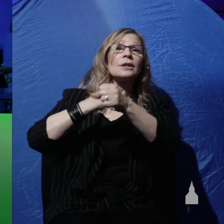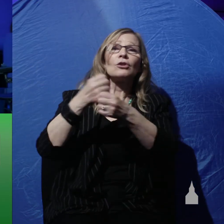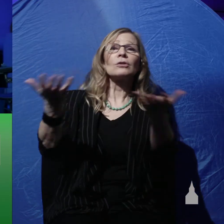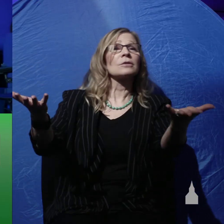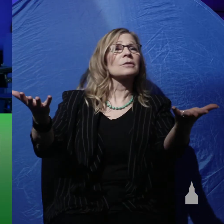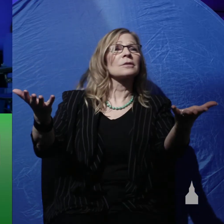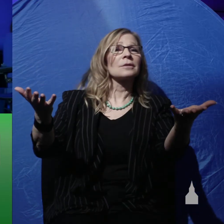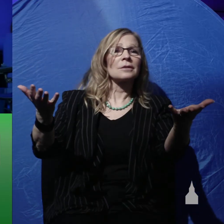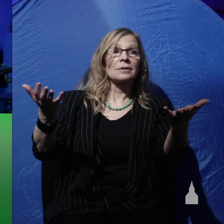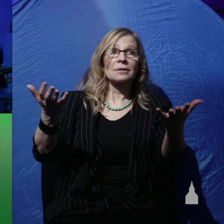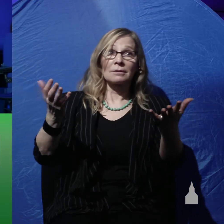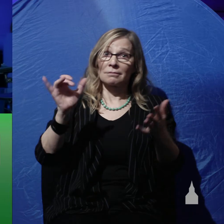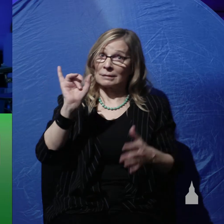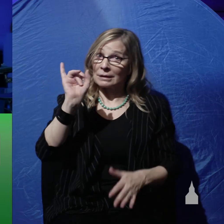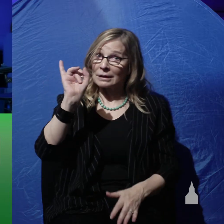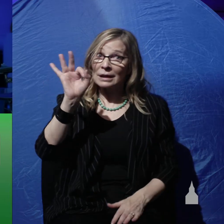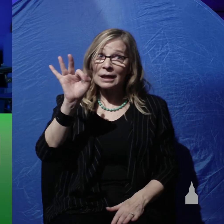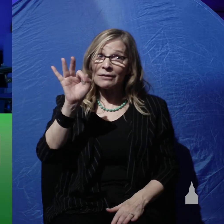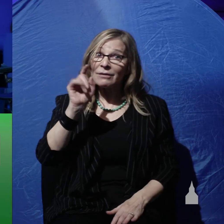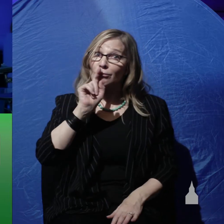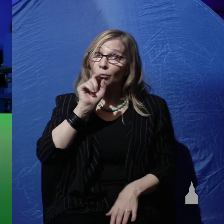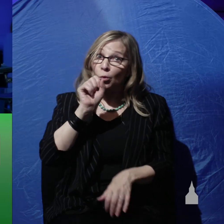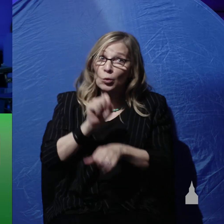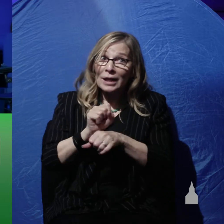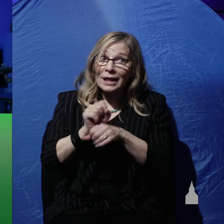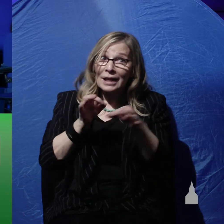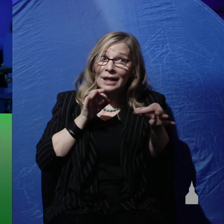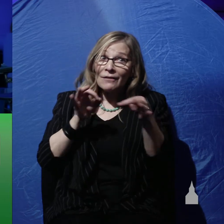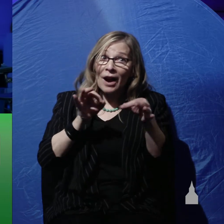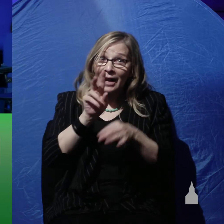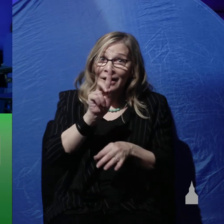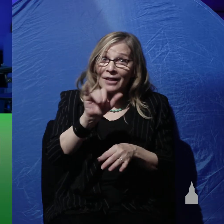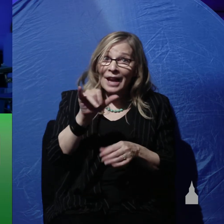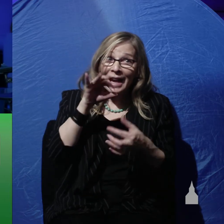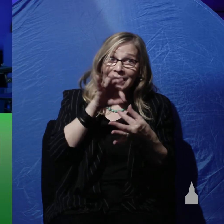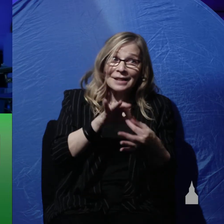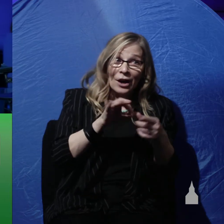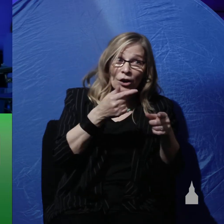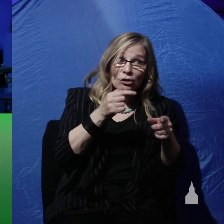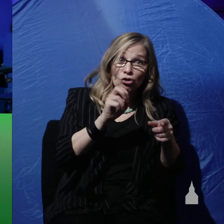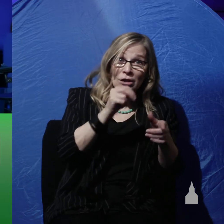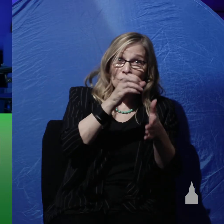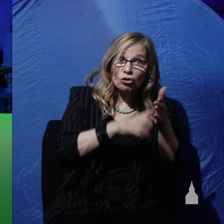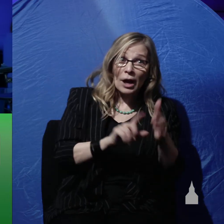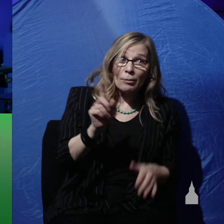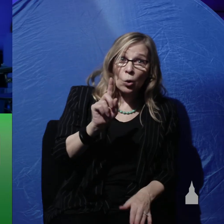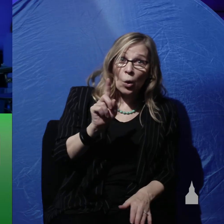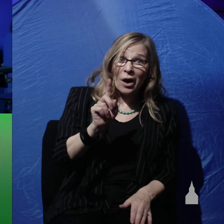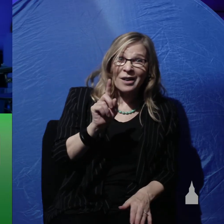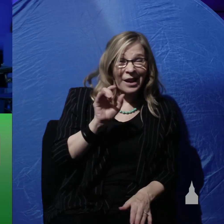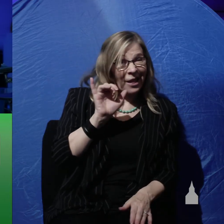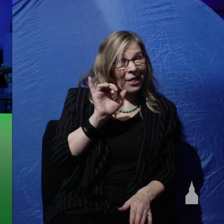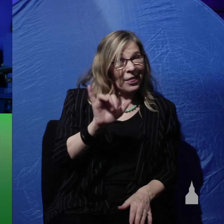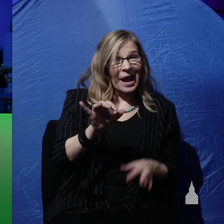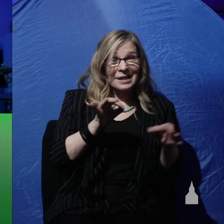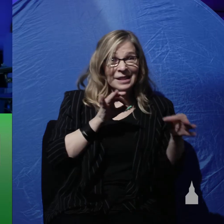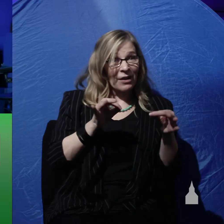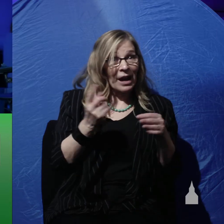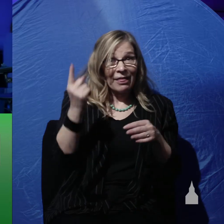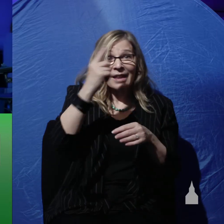Well, if it says, if that's really defining the days in Genesis 1, then it's defining that those days were each